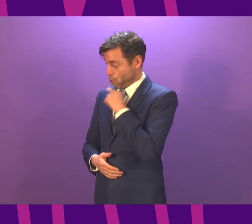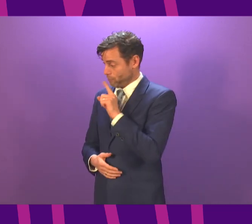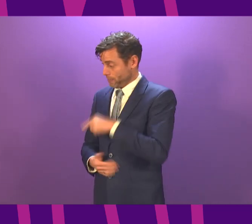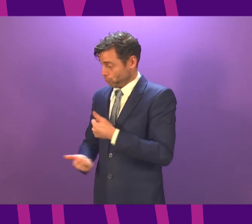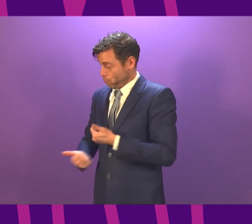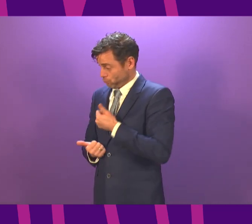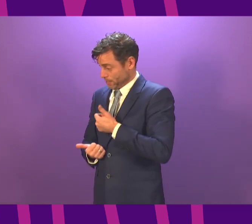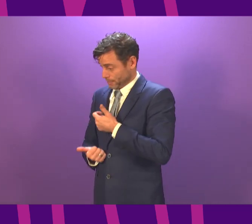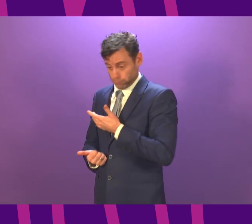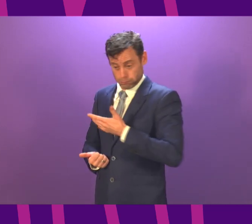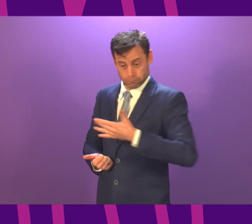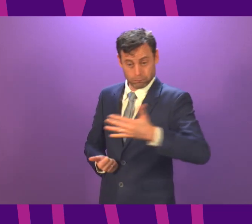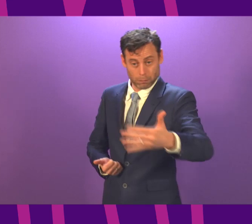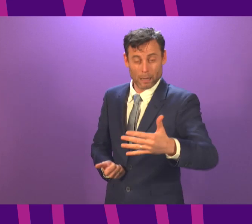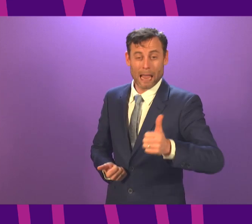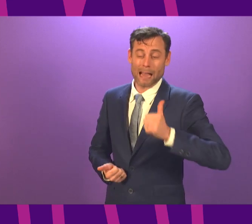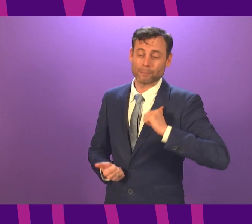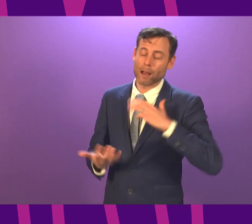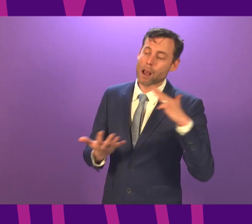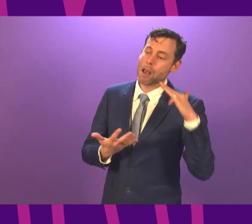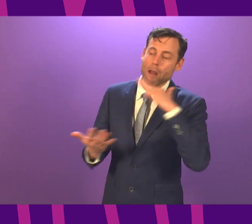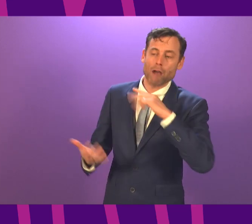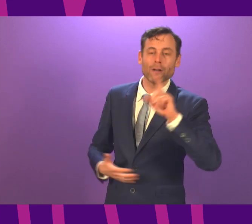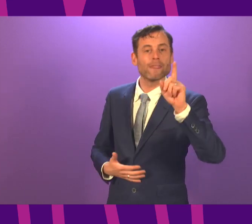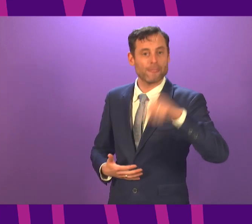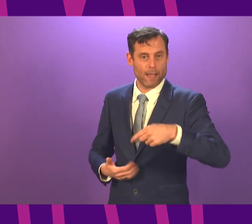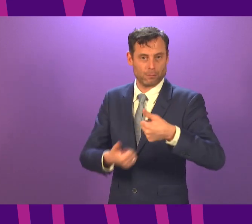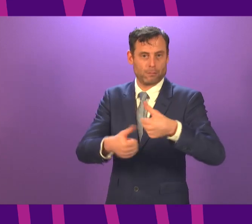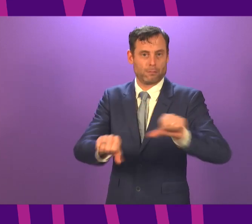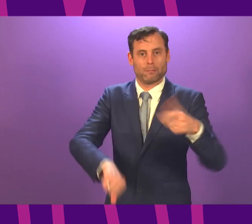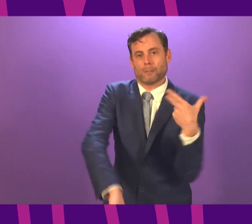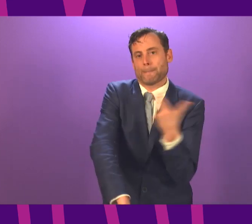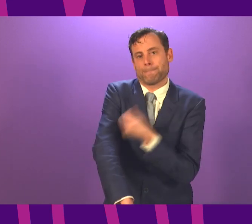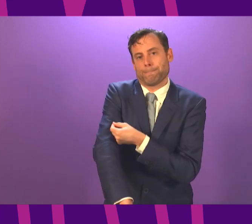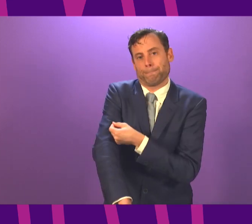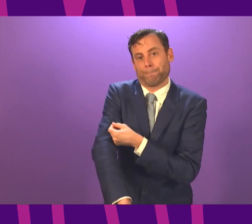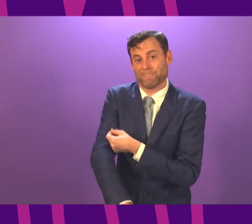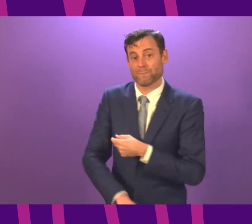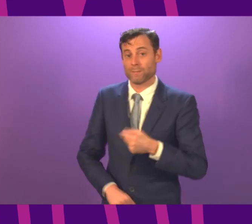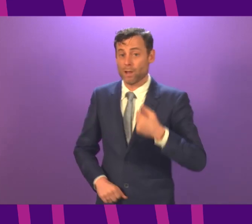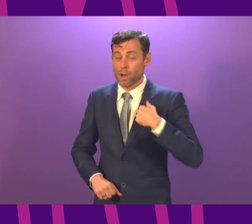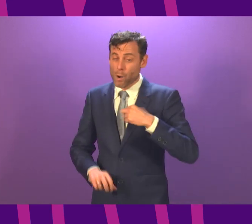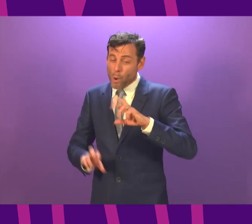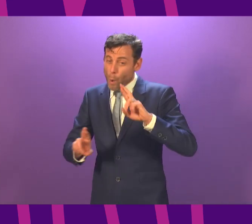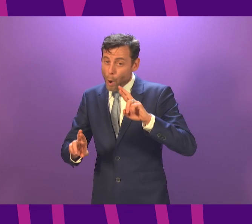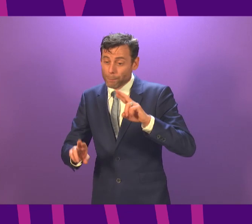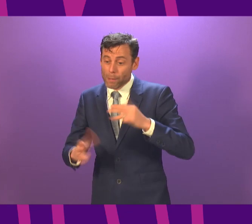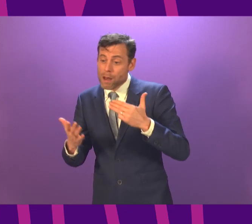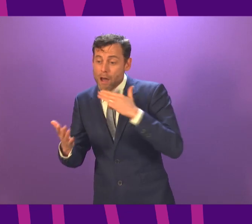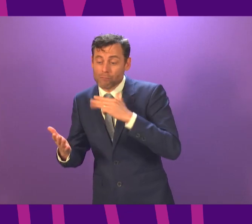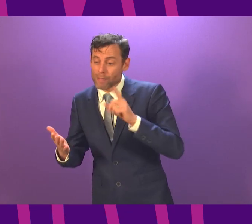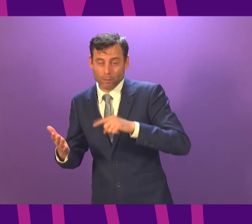to have access to just over 900,000 doses of vaccine, although obviously we hope that number will increase.